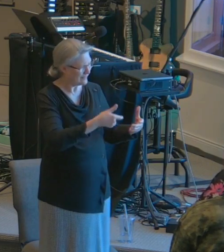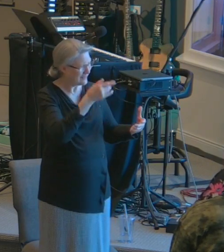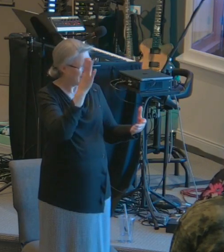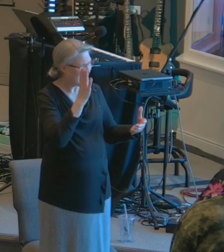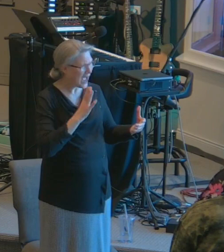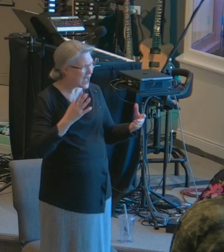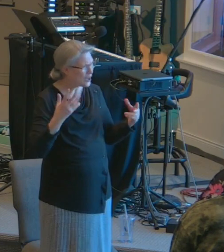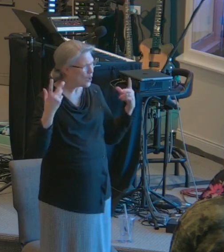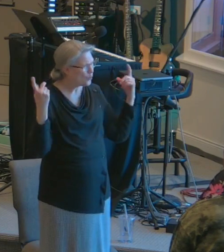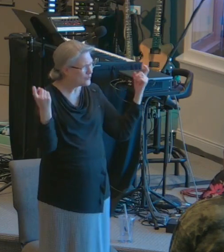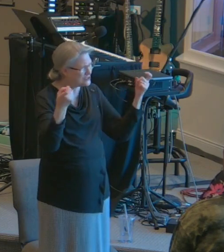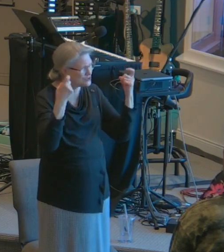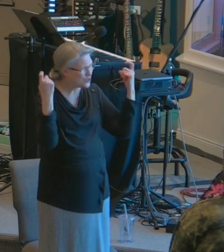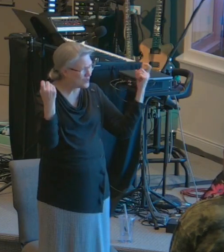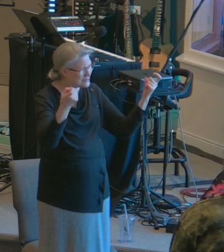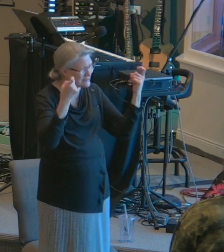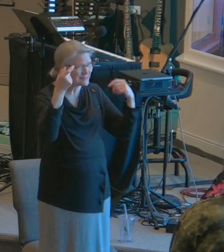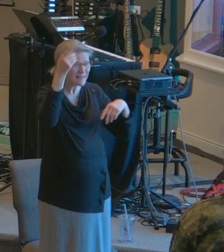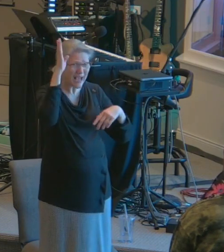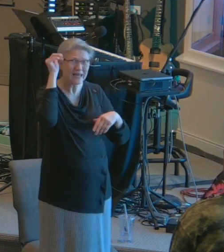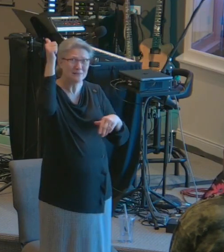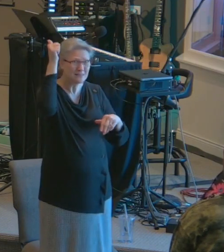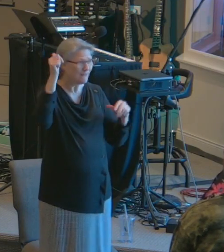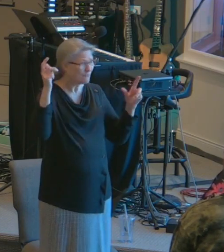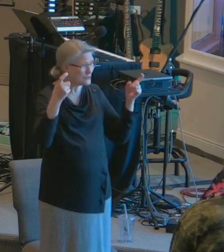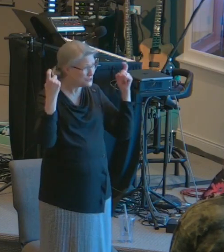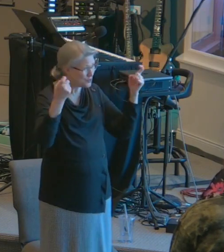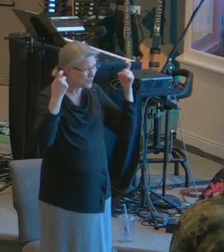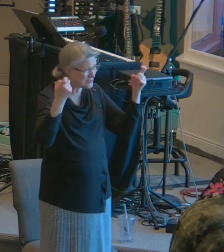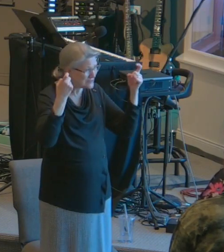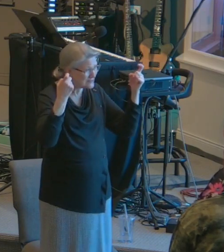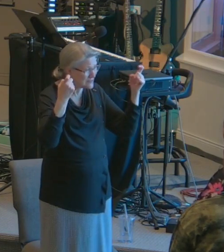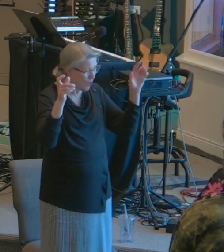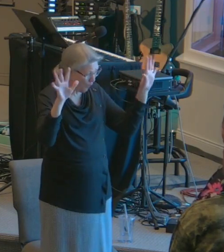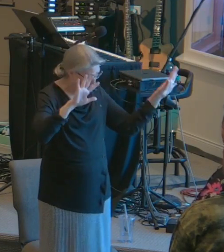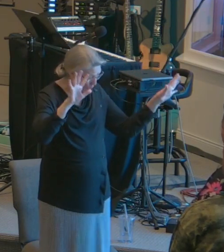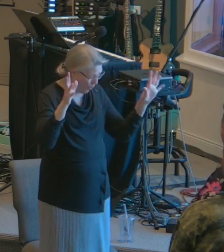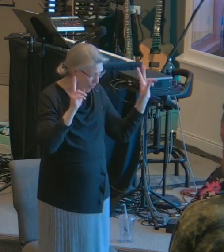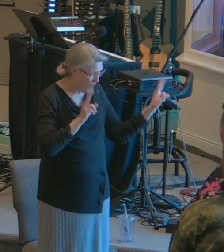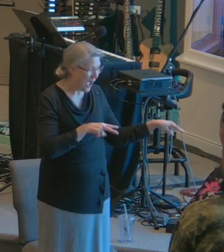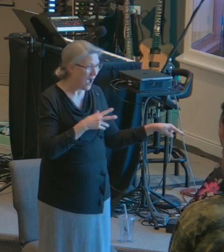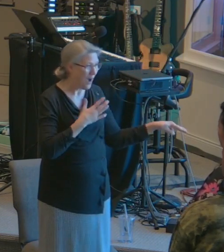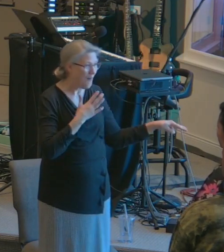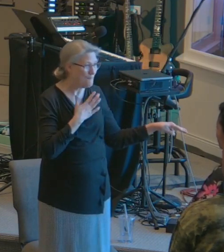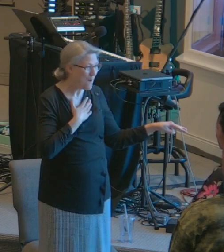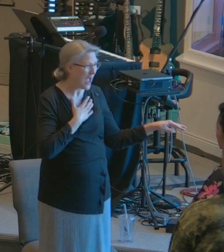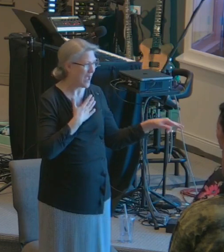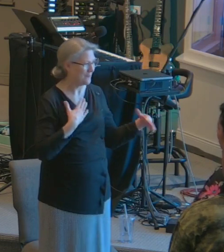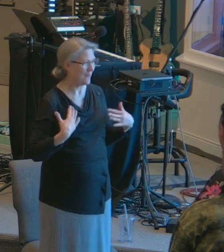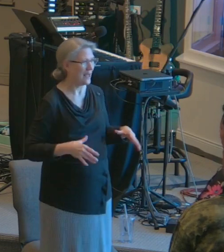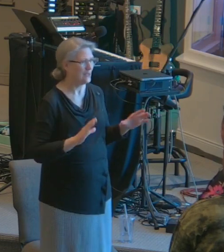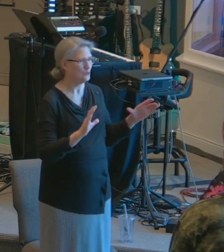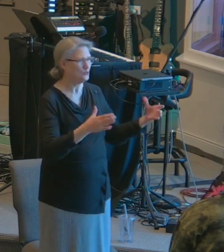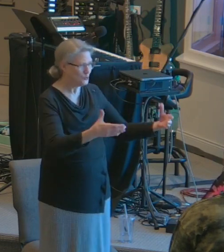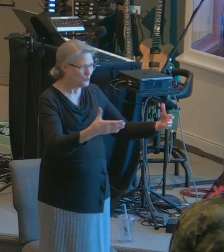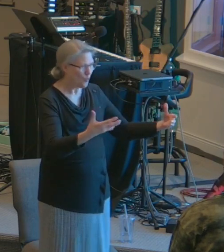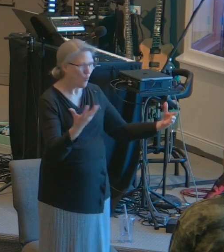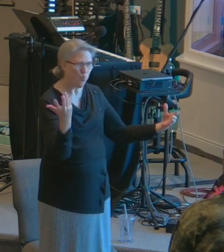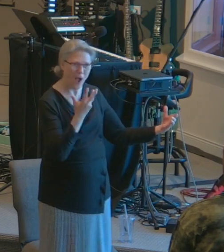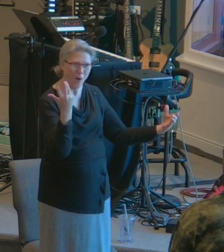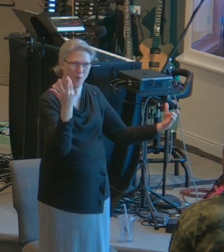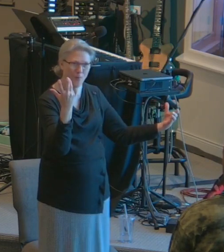I want you to know, and perhaps there are those here that may not